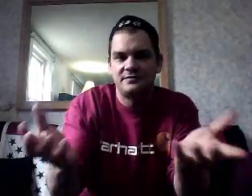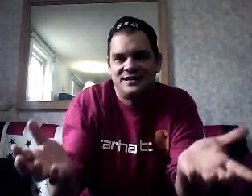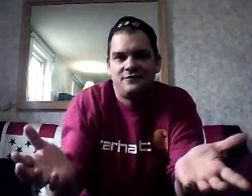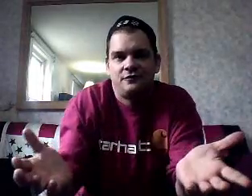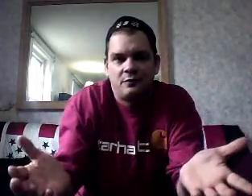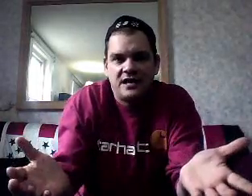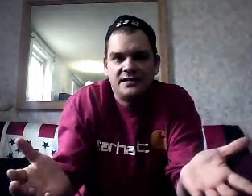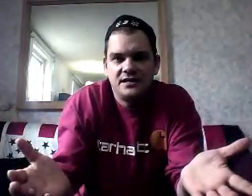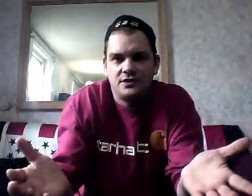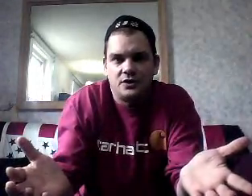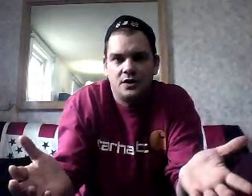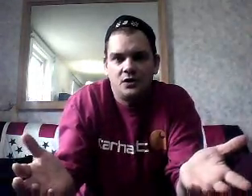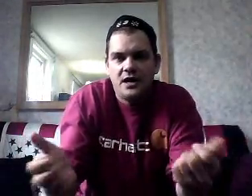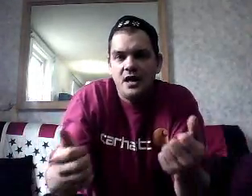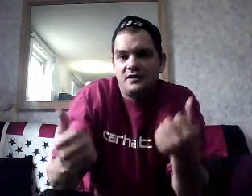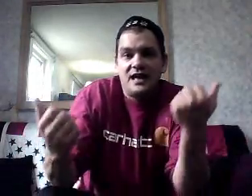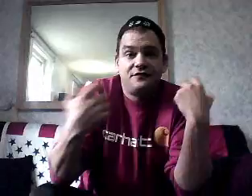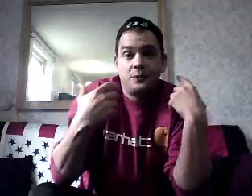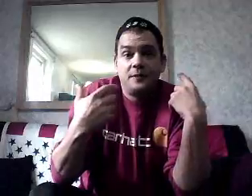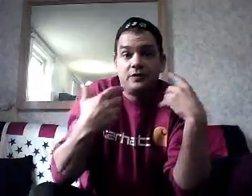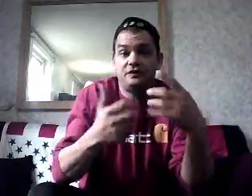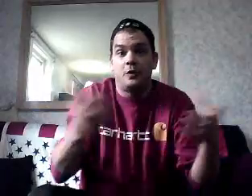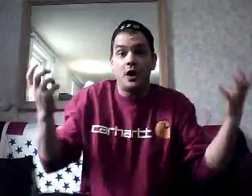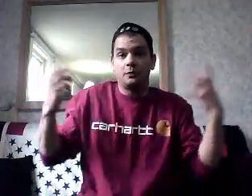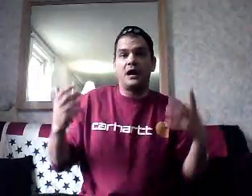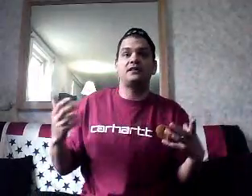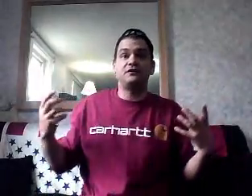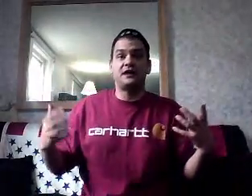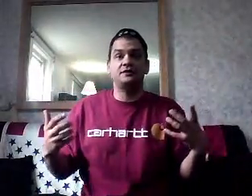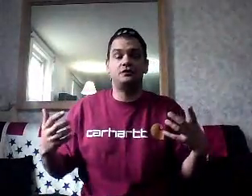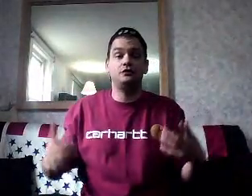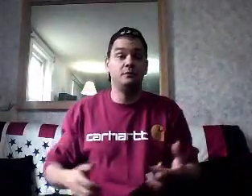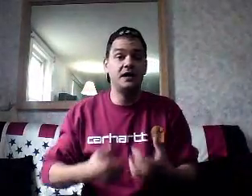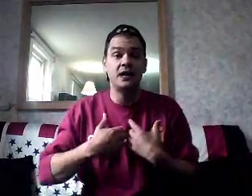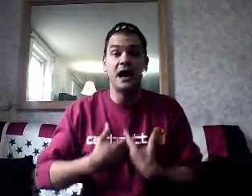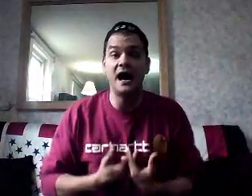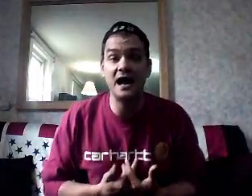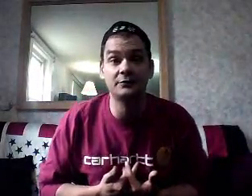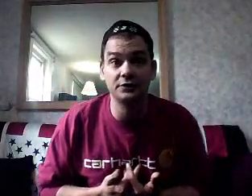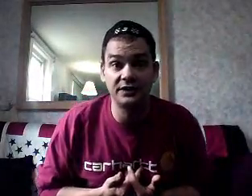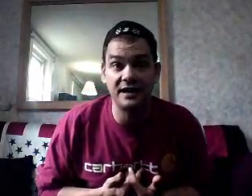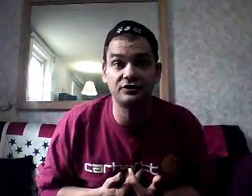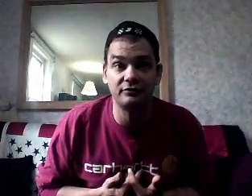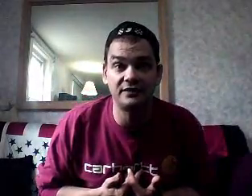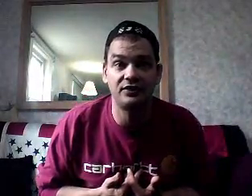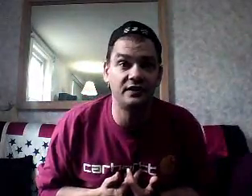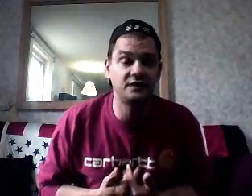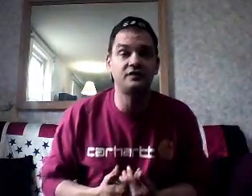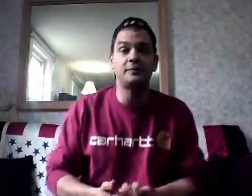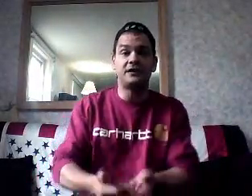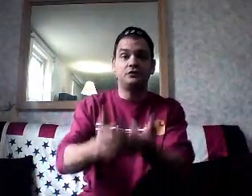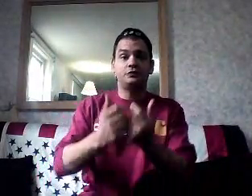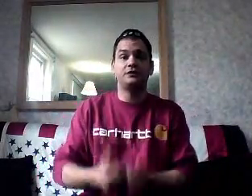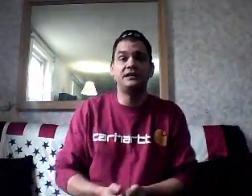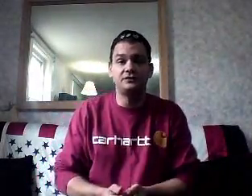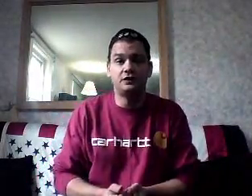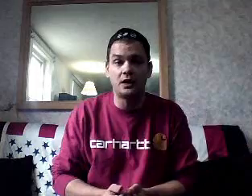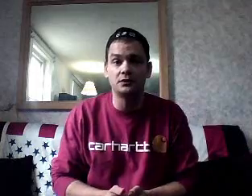probably never even read it either, okay? A lot of our people that say, well, I love the Constitution. Man, I hadn't really actually read the thing until about two, three years ago.